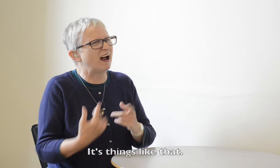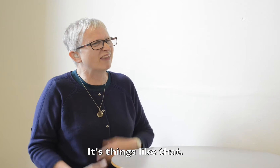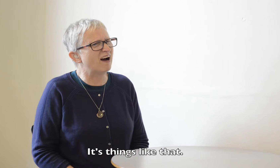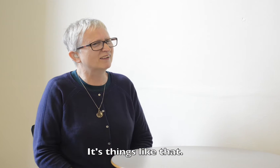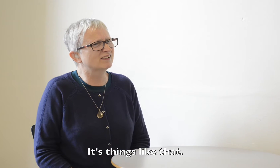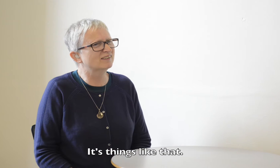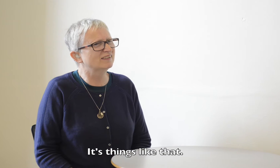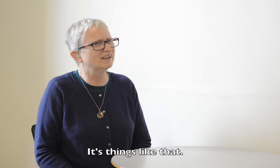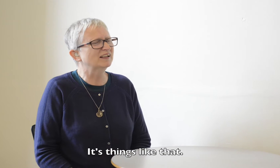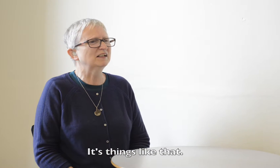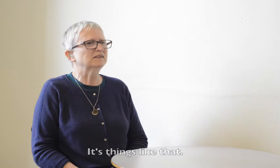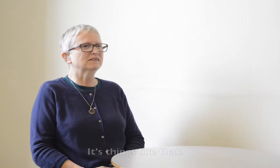easy.